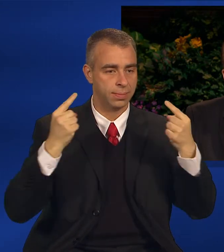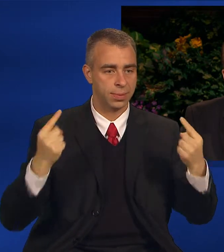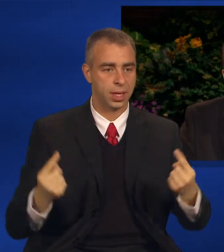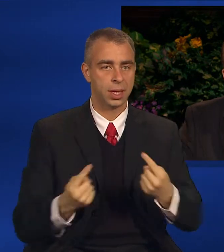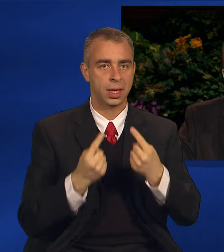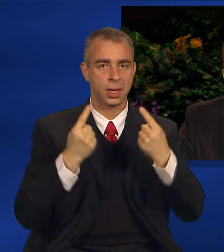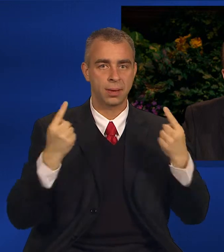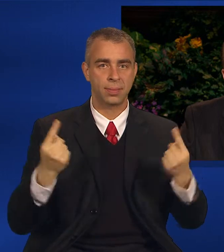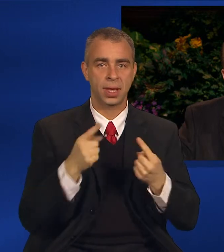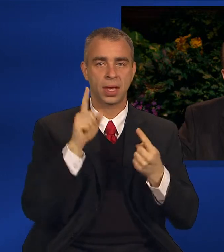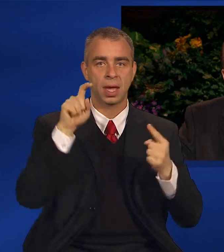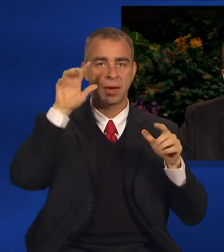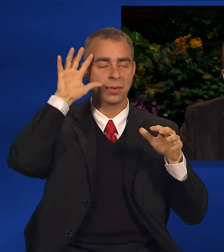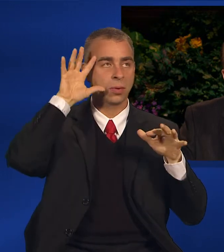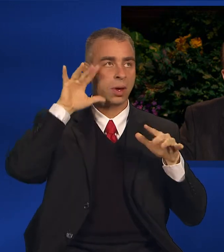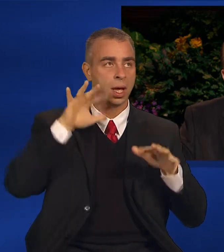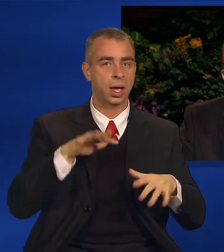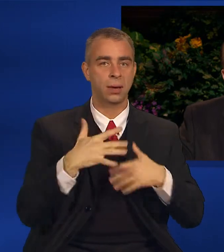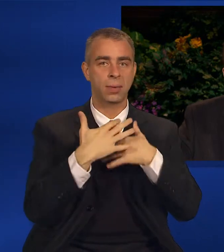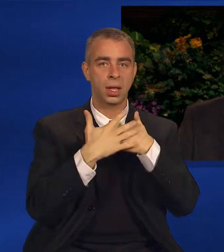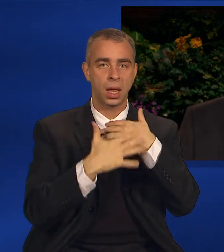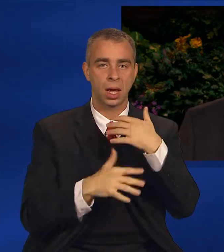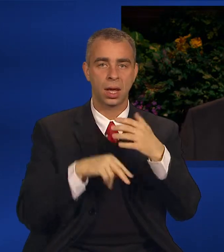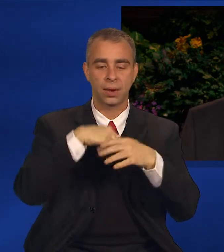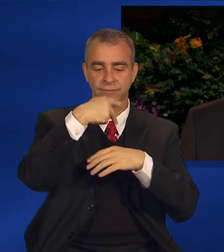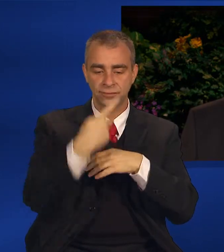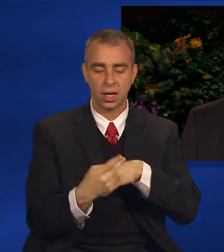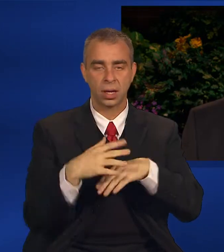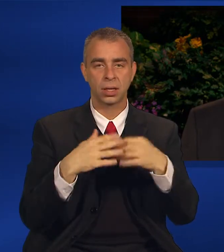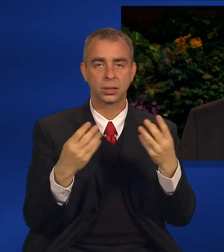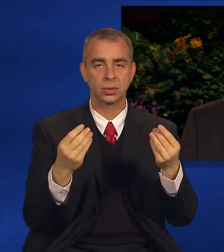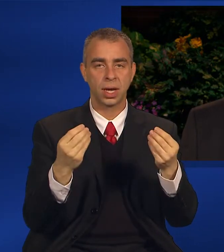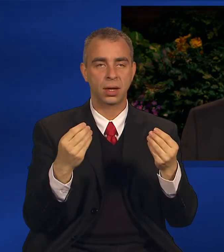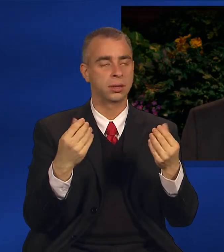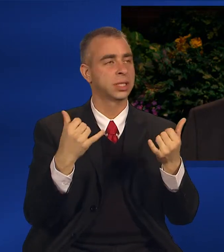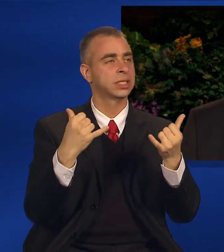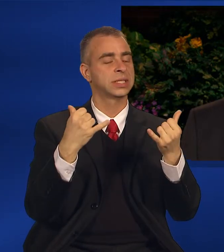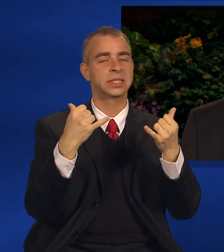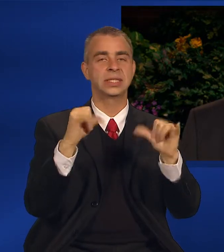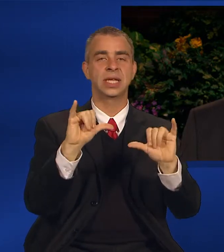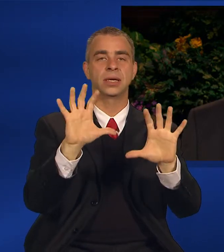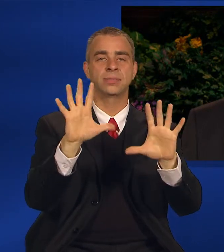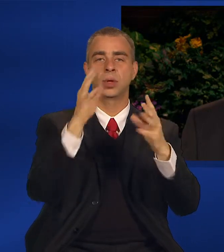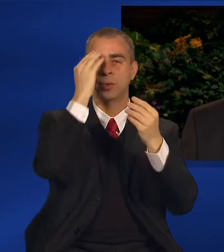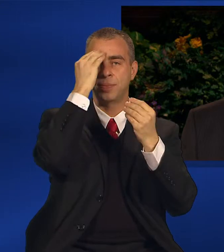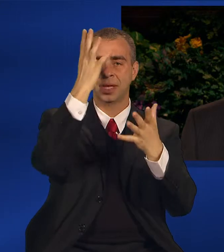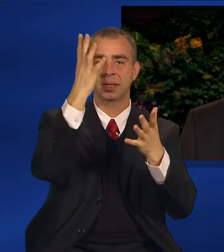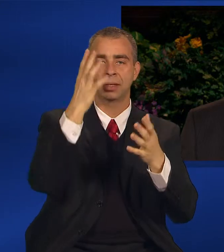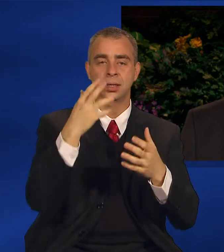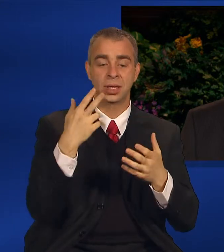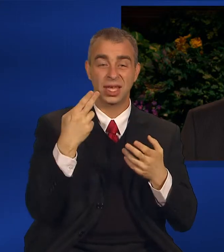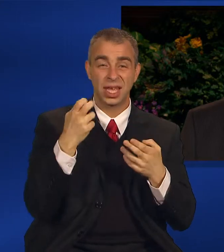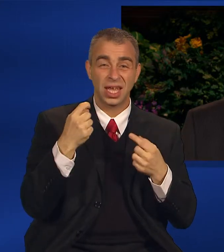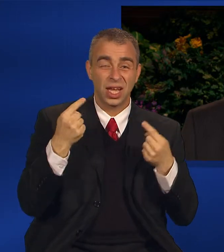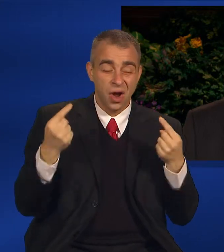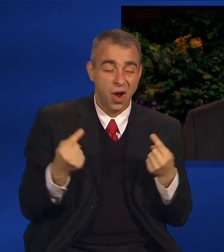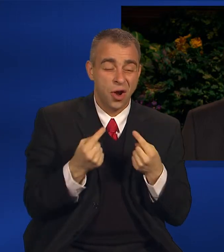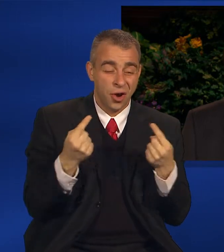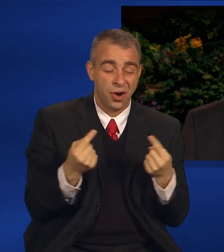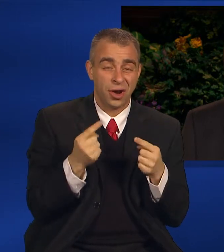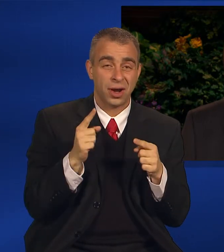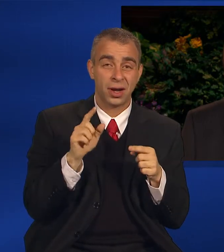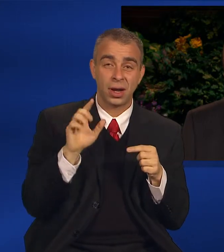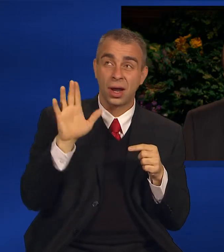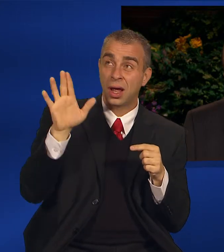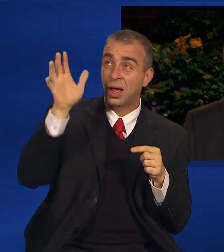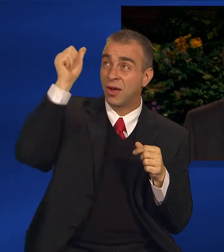falling down to the ground, he exemplified the obedient Son by saying, Father, if thou be